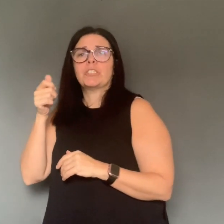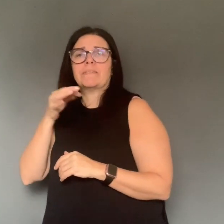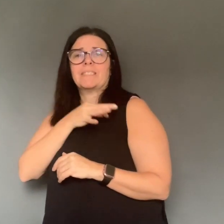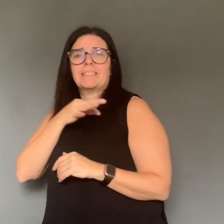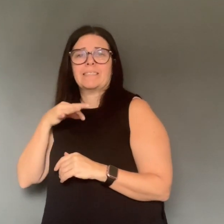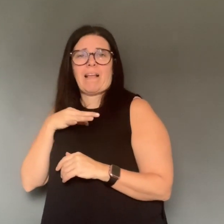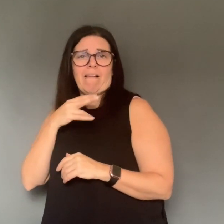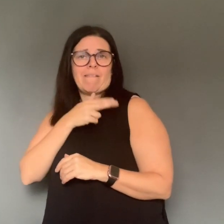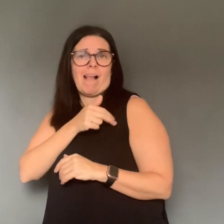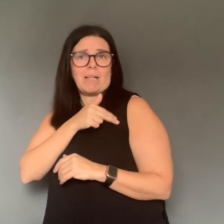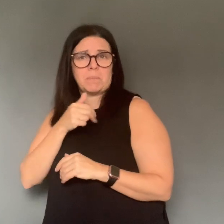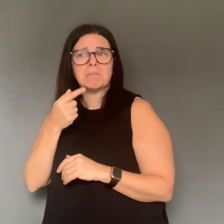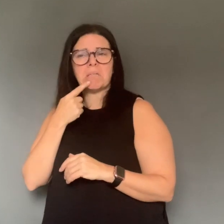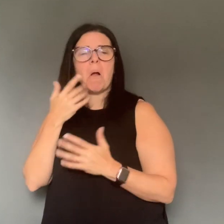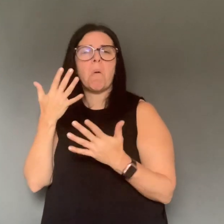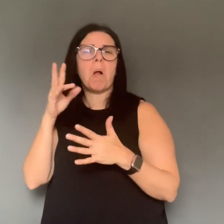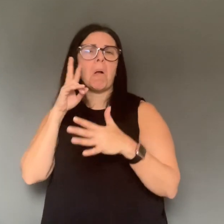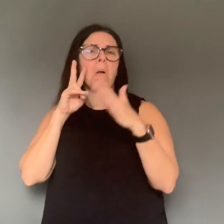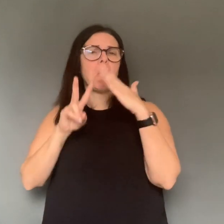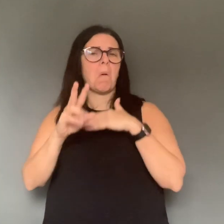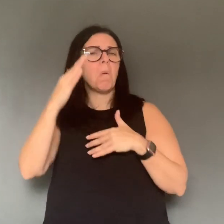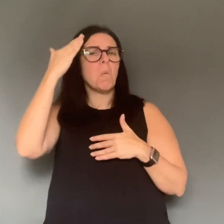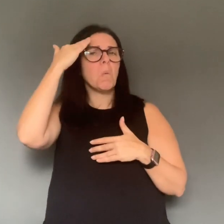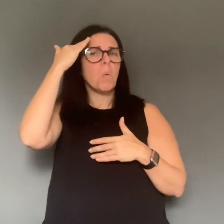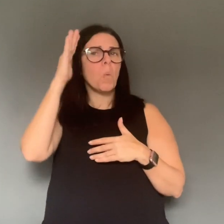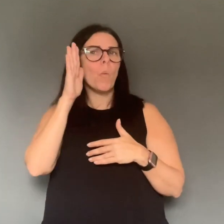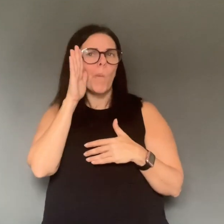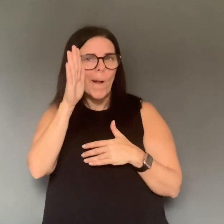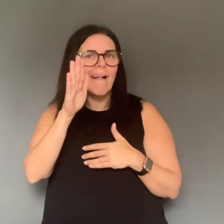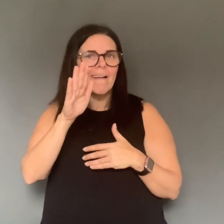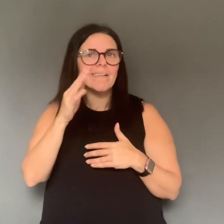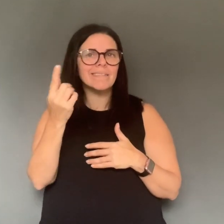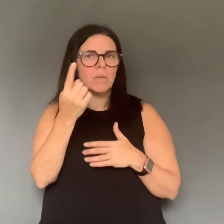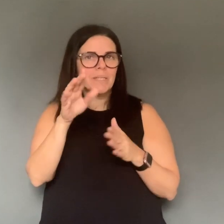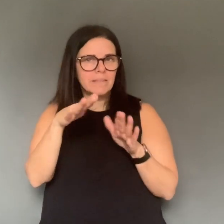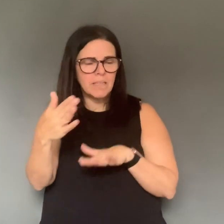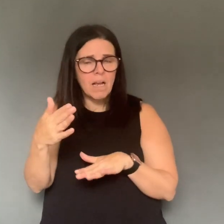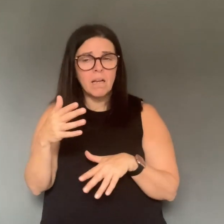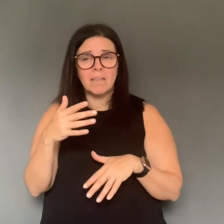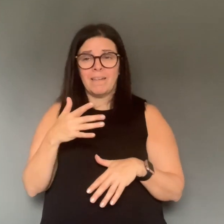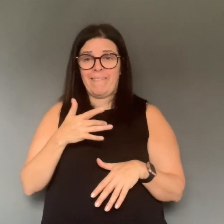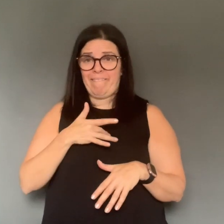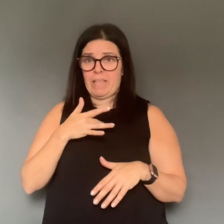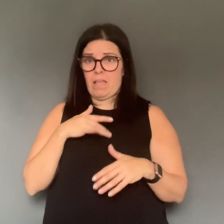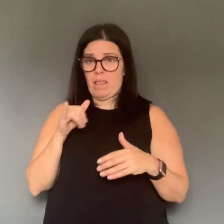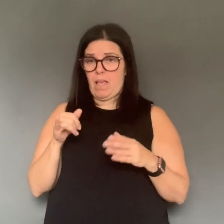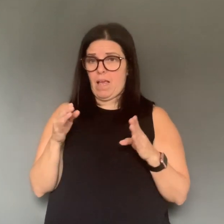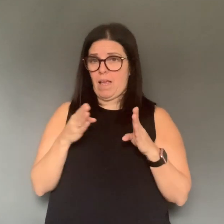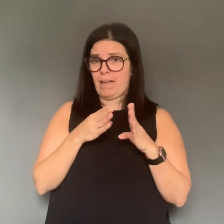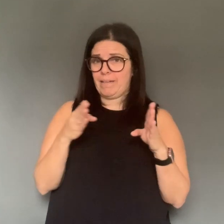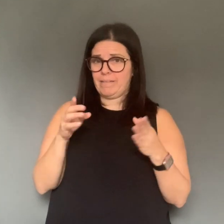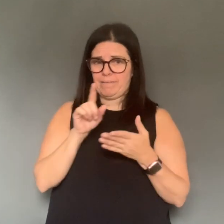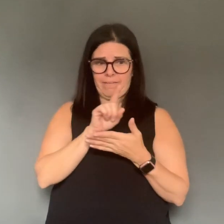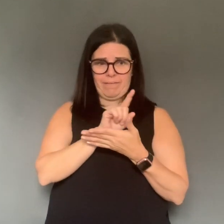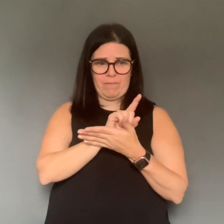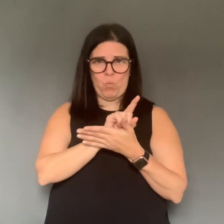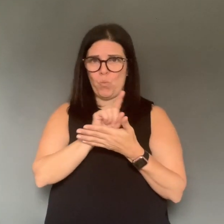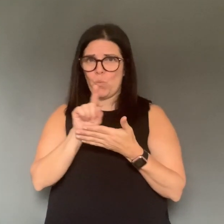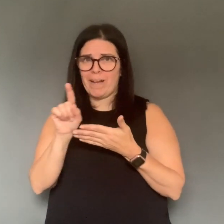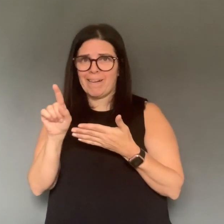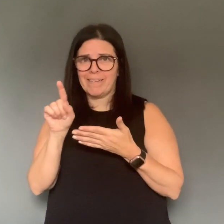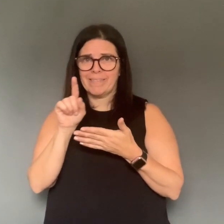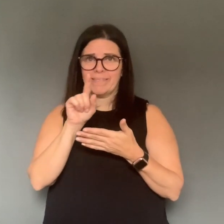the chief of staff said that we all knew this was going to happen. Did we expect it to happen within a week and a half, 10 days? Um,